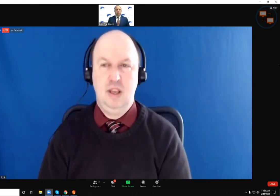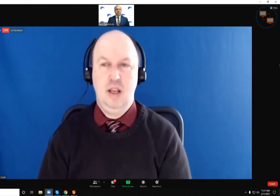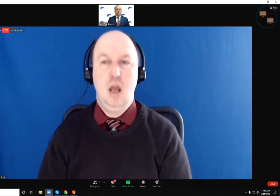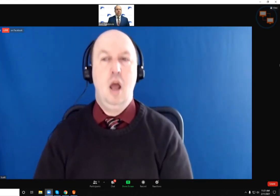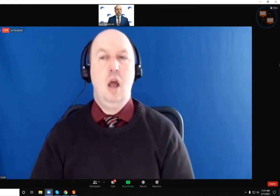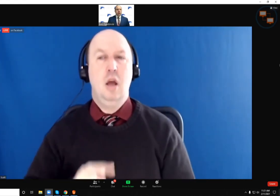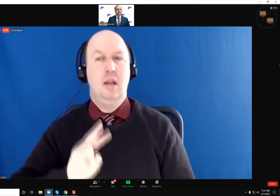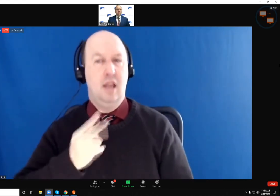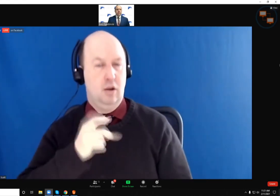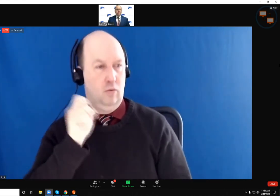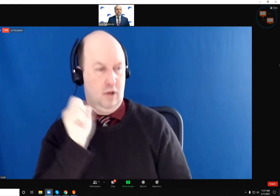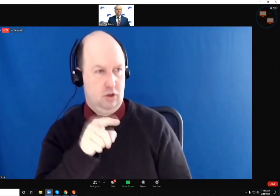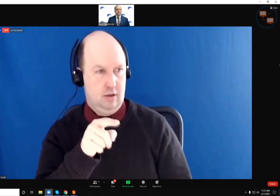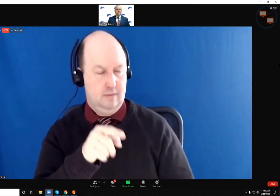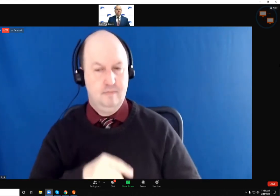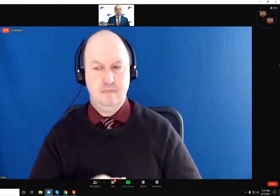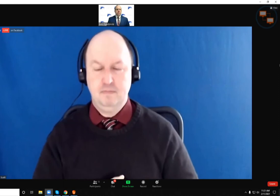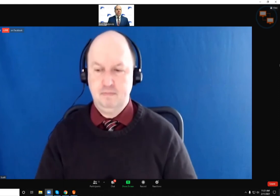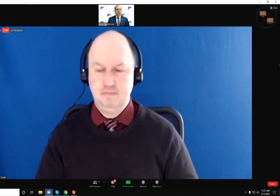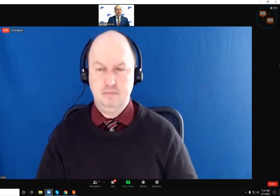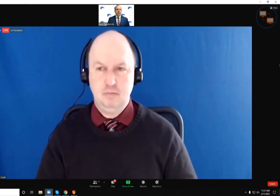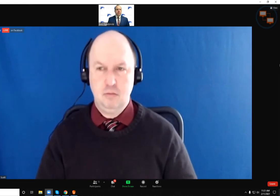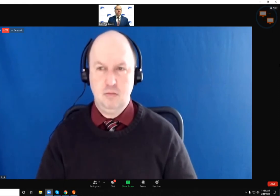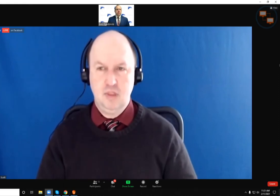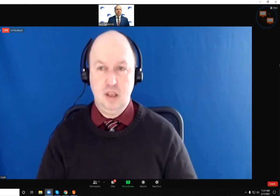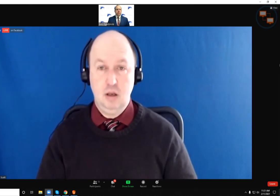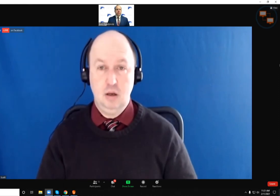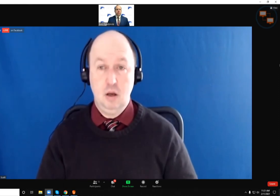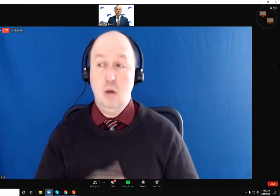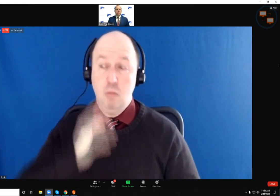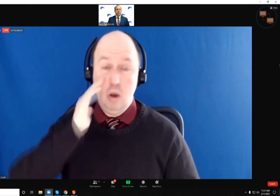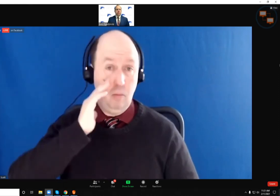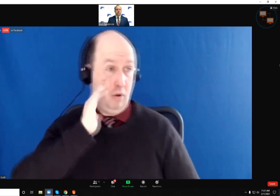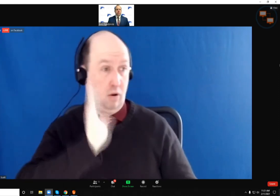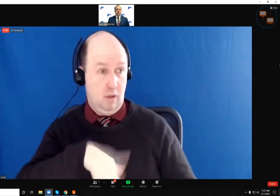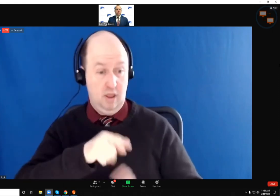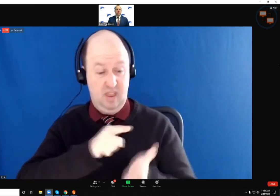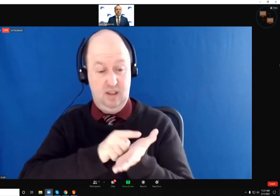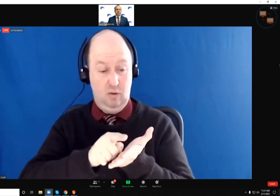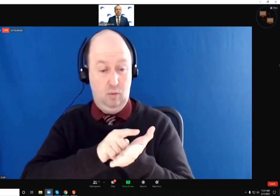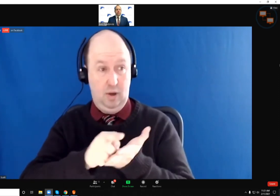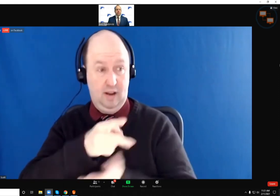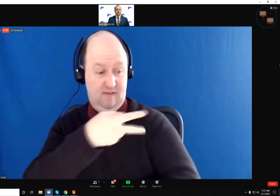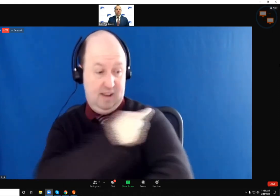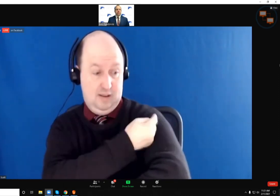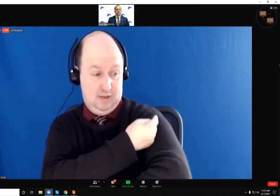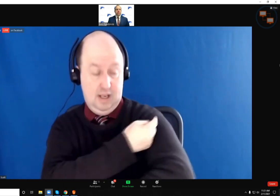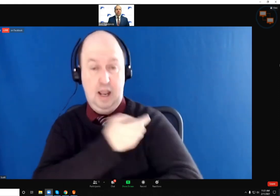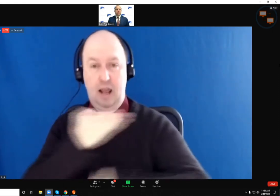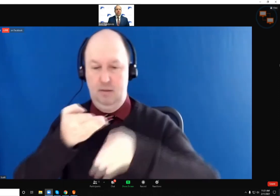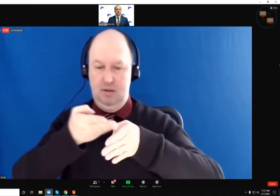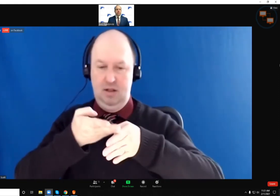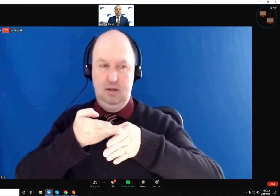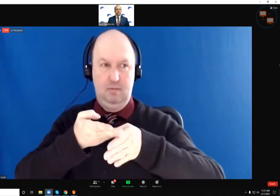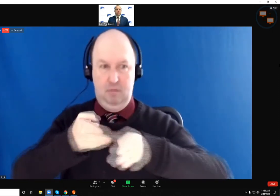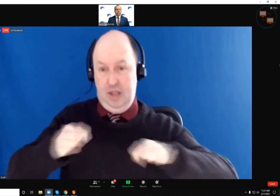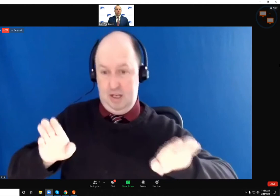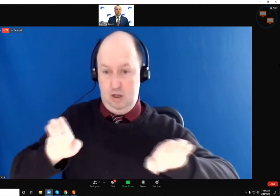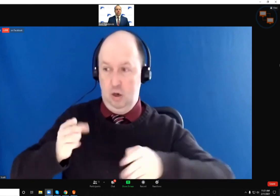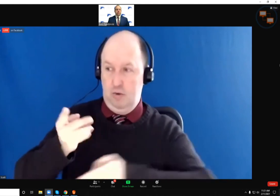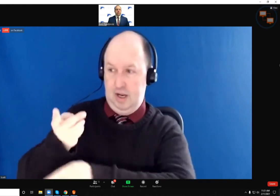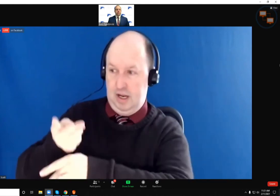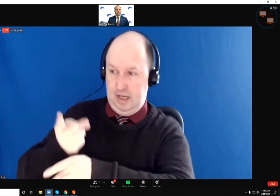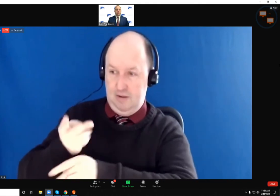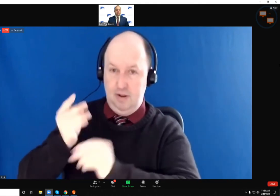the follow-up I have is, so we know that this week's vaccine allotment has had to be split just so that we take care of our teachers on